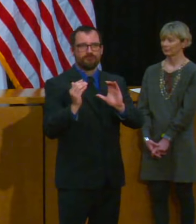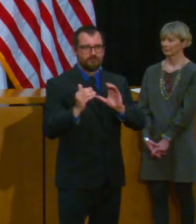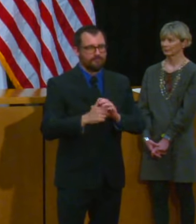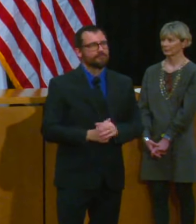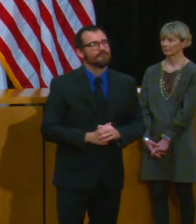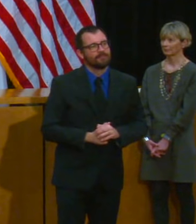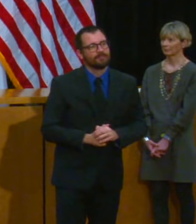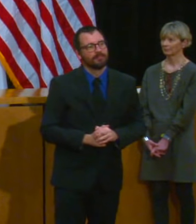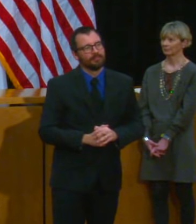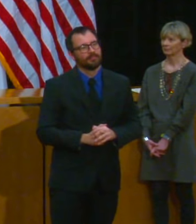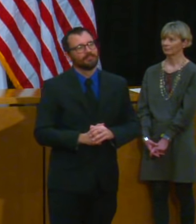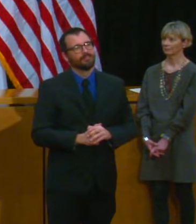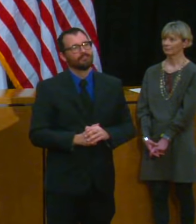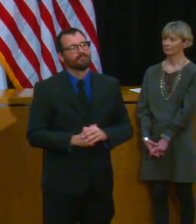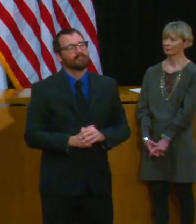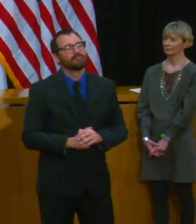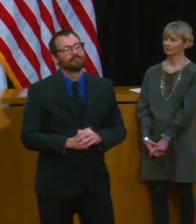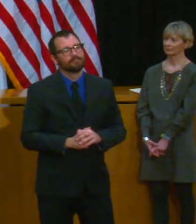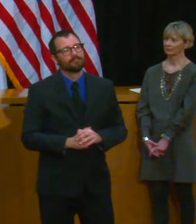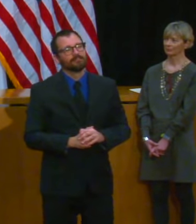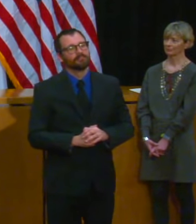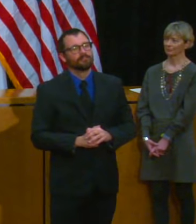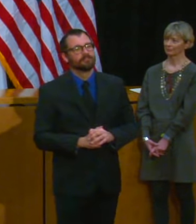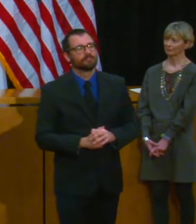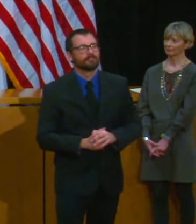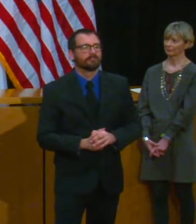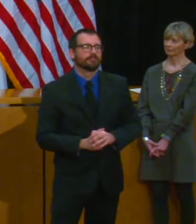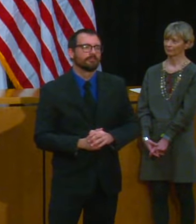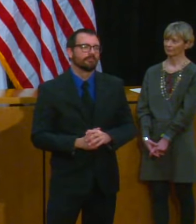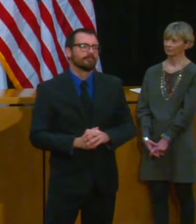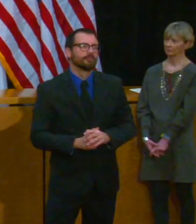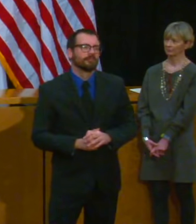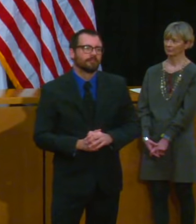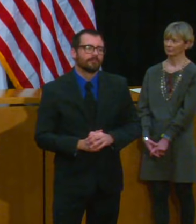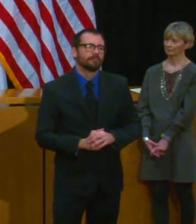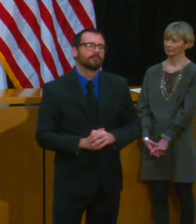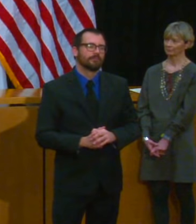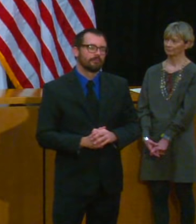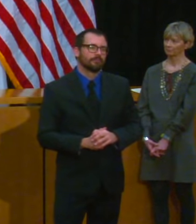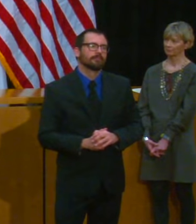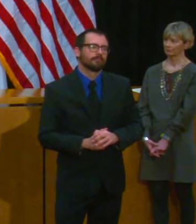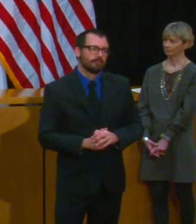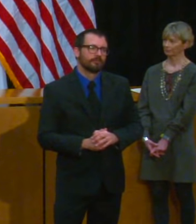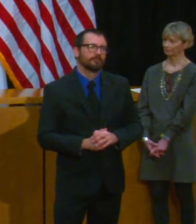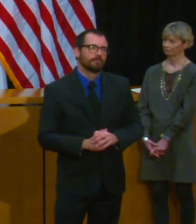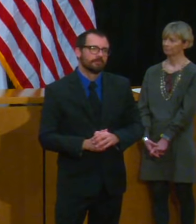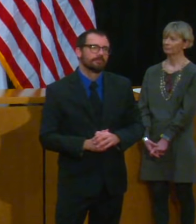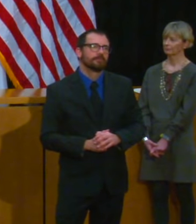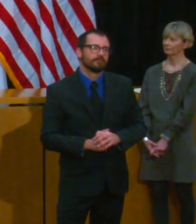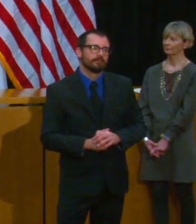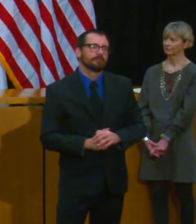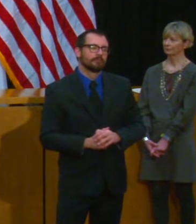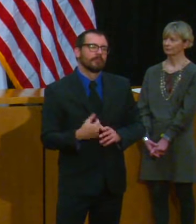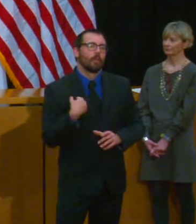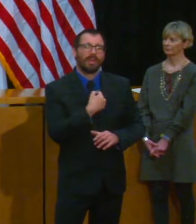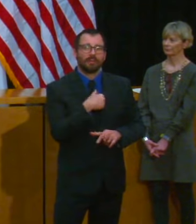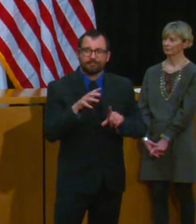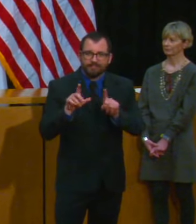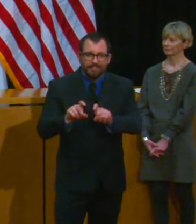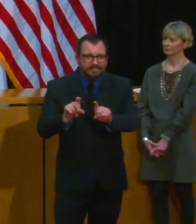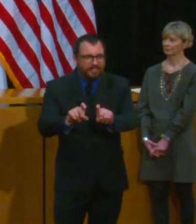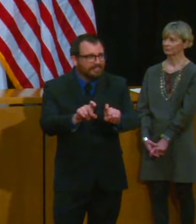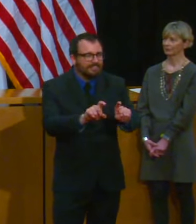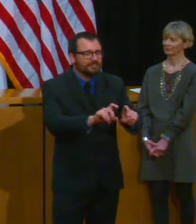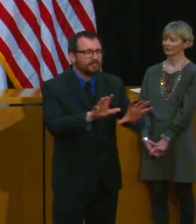certain populations so I think what you're going to see us work on while these folks are working on the reopening